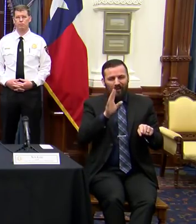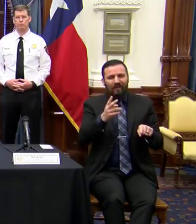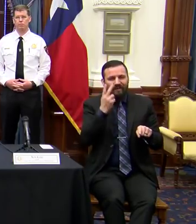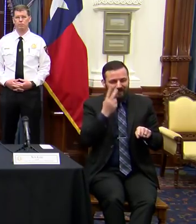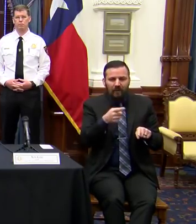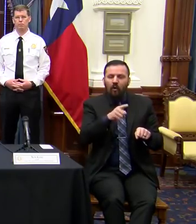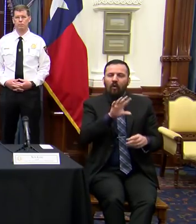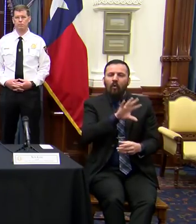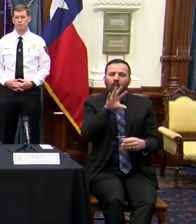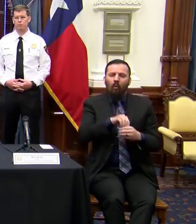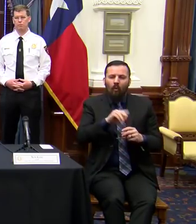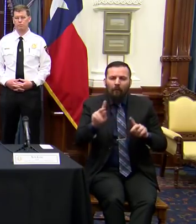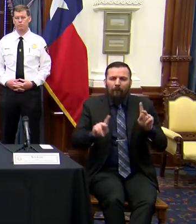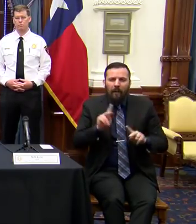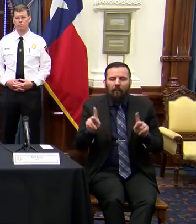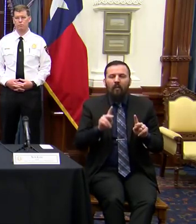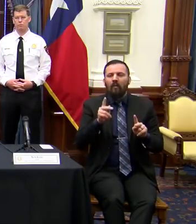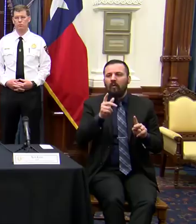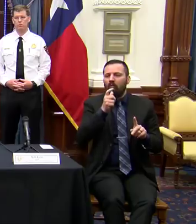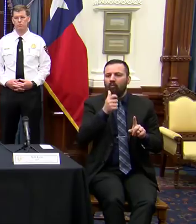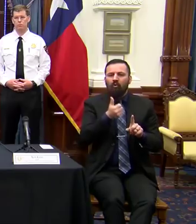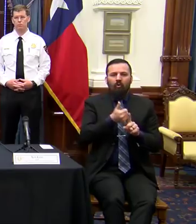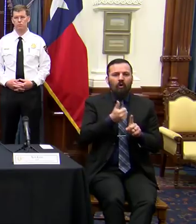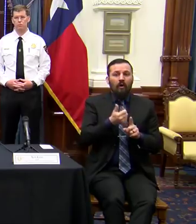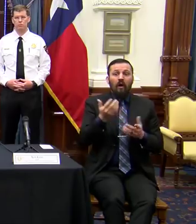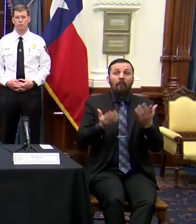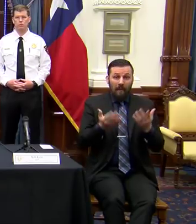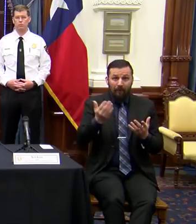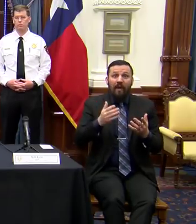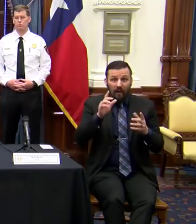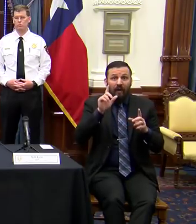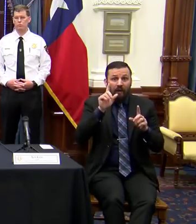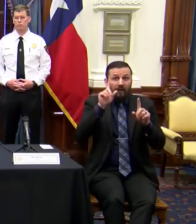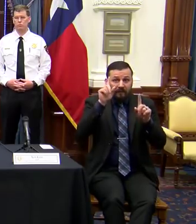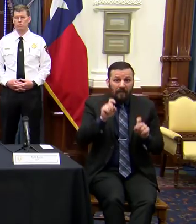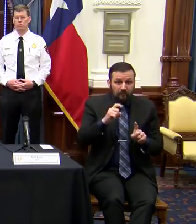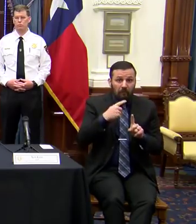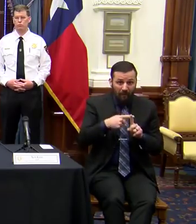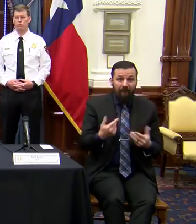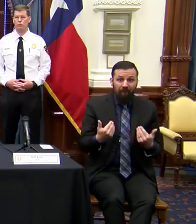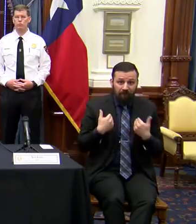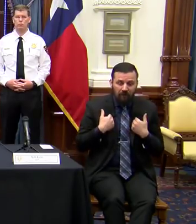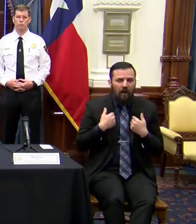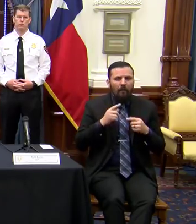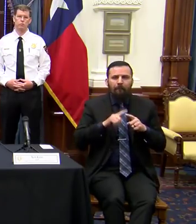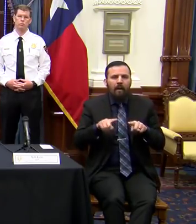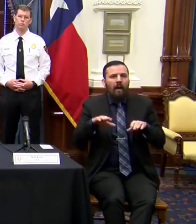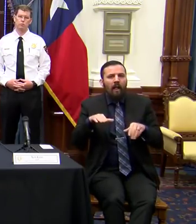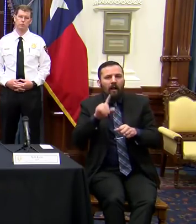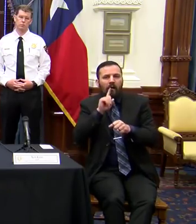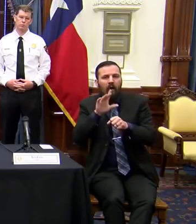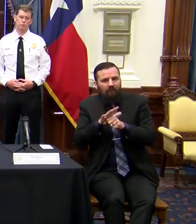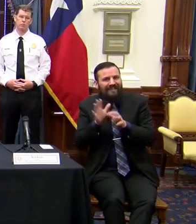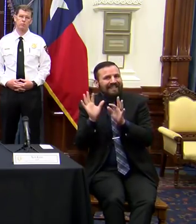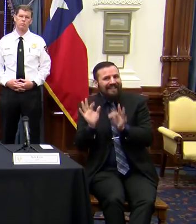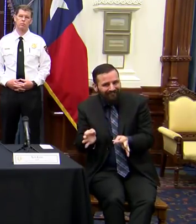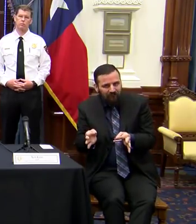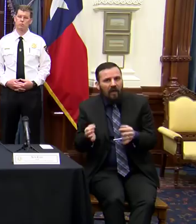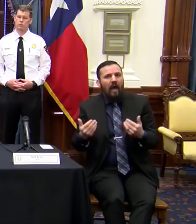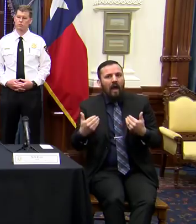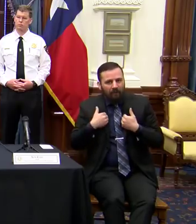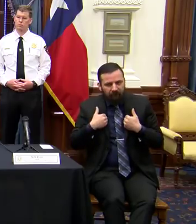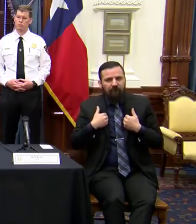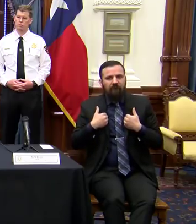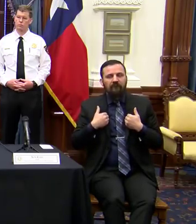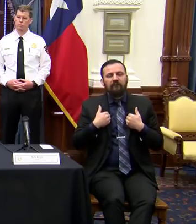includes people who may have tested positive, but it is not confirmed for certain that they have yet